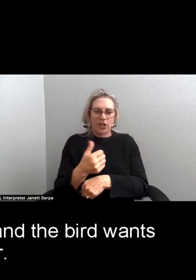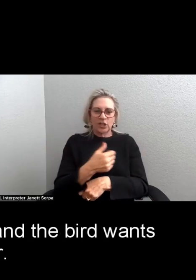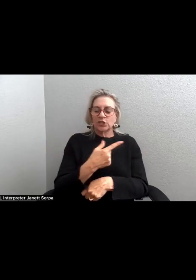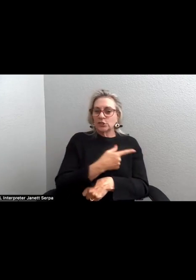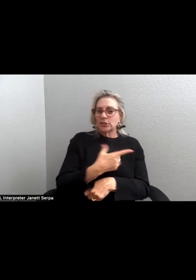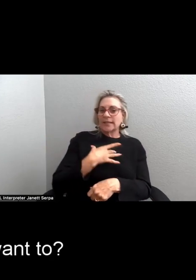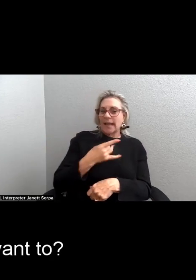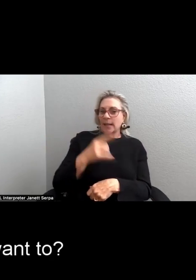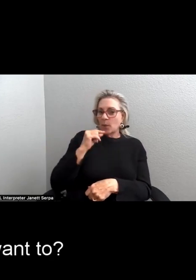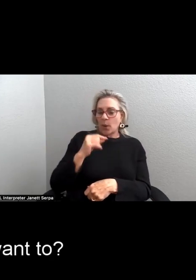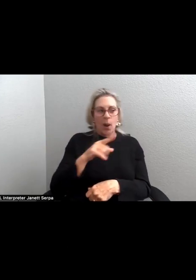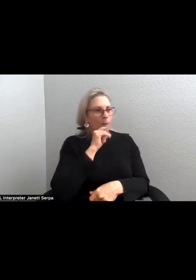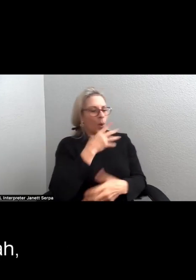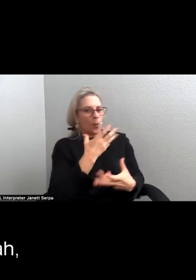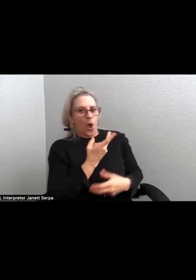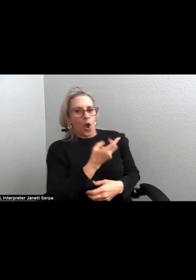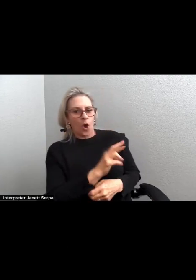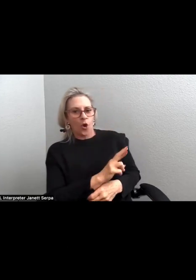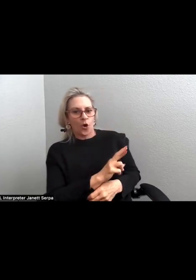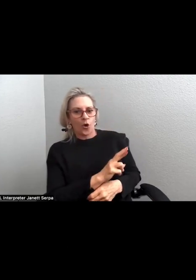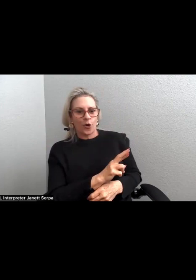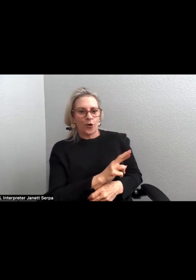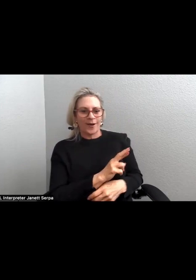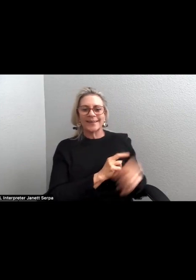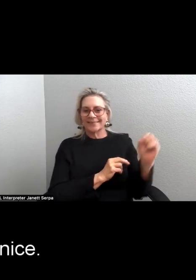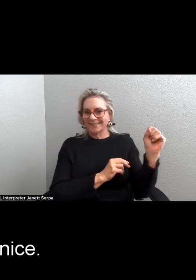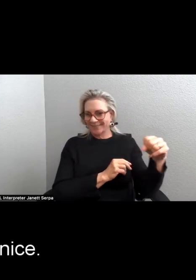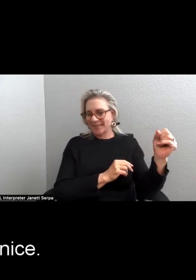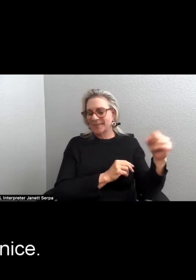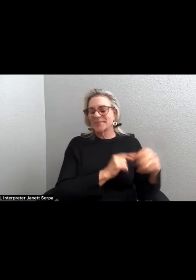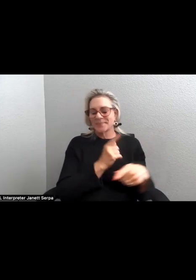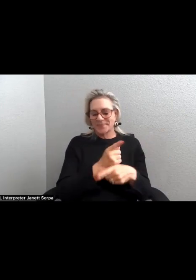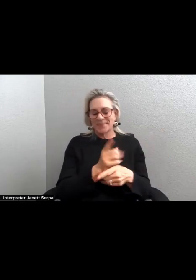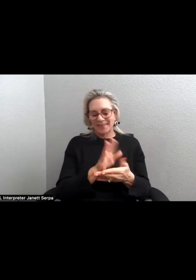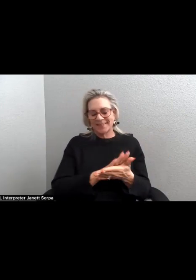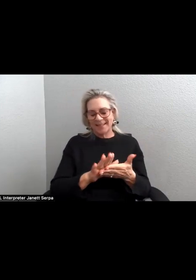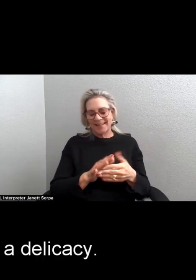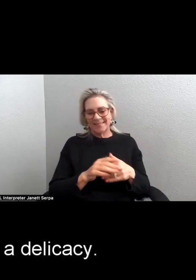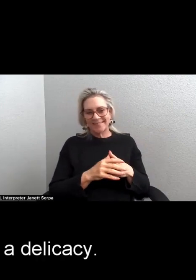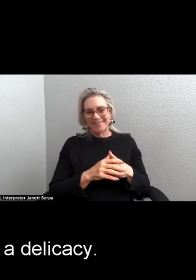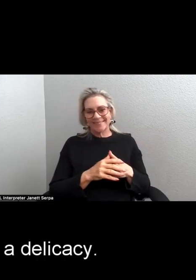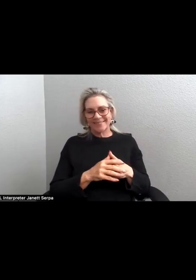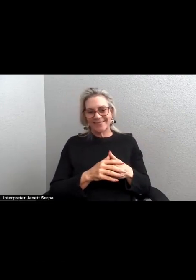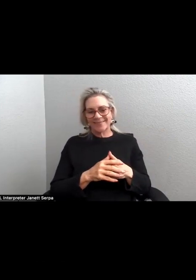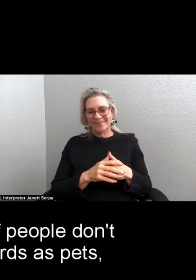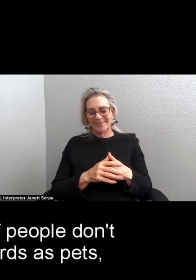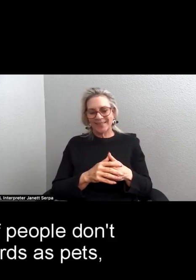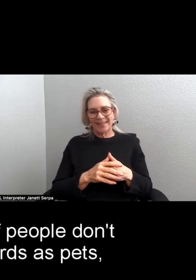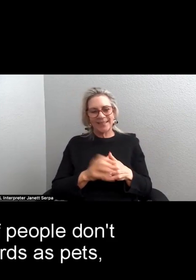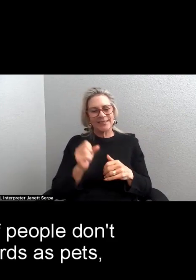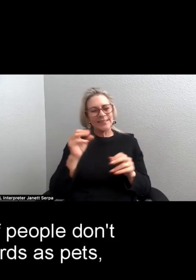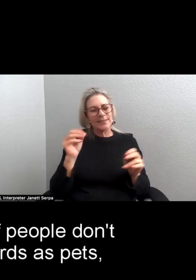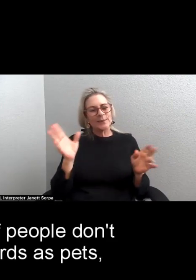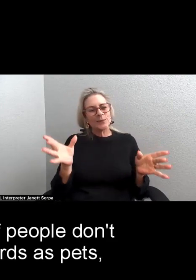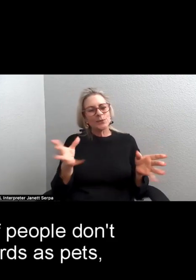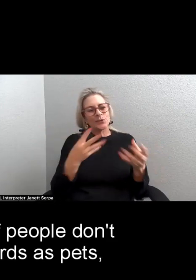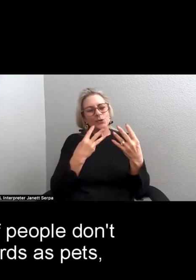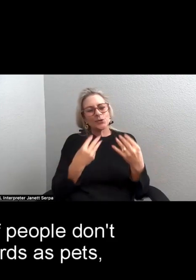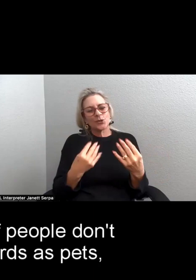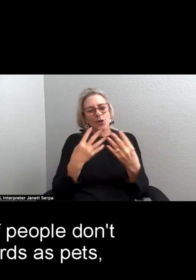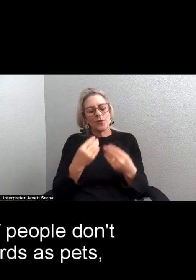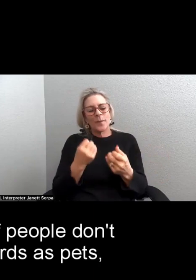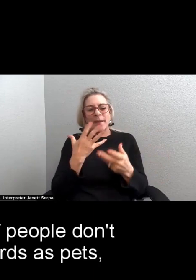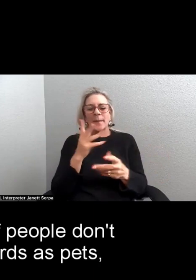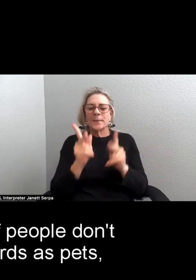bird wants her. Yeah. Yeah, it's nice. There's such a delicacy. I mean, a lot of people